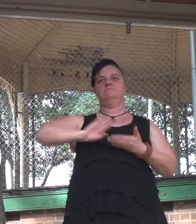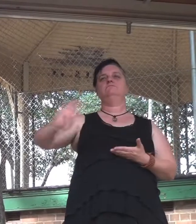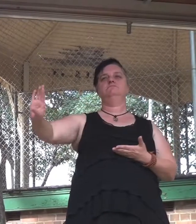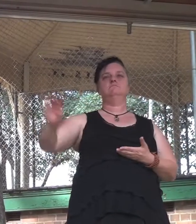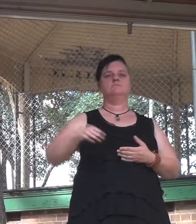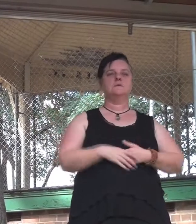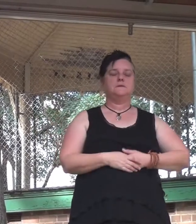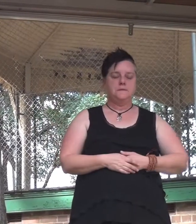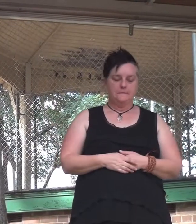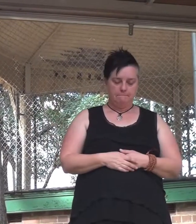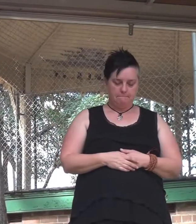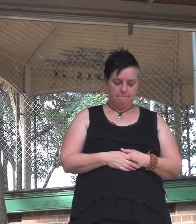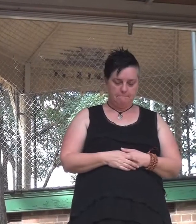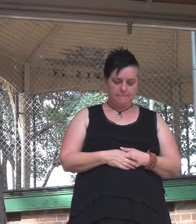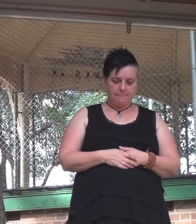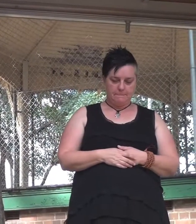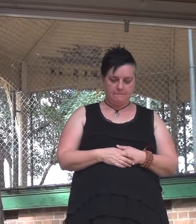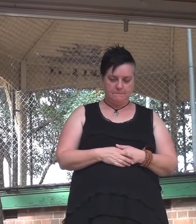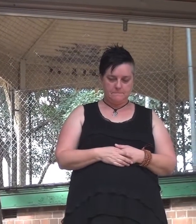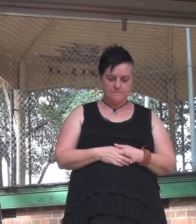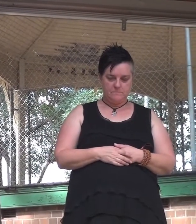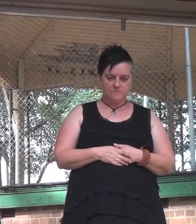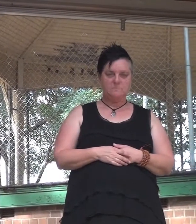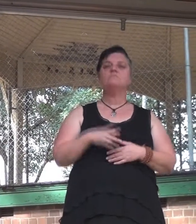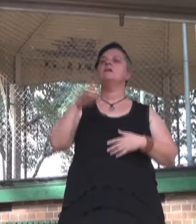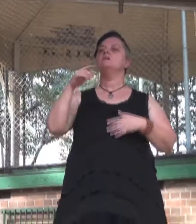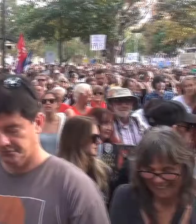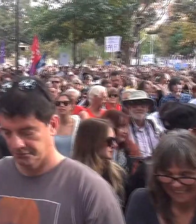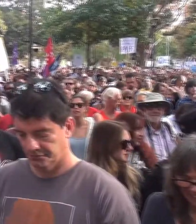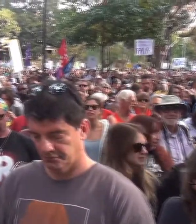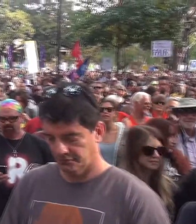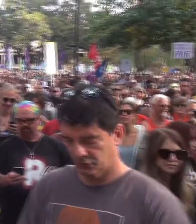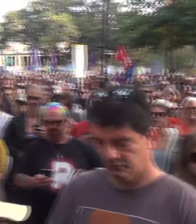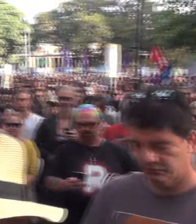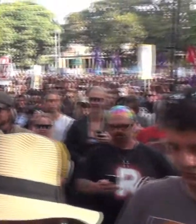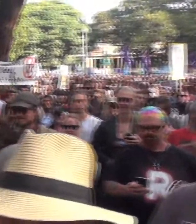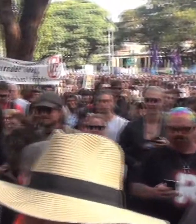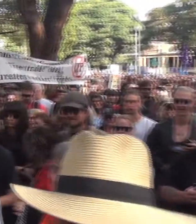massive campaign by artists who were opposed to the fact that the Biennale